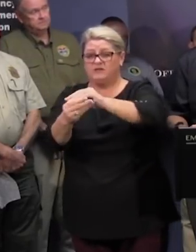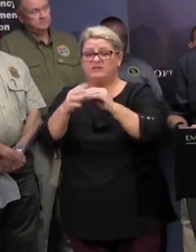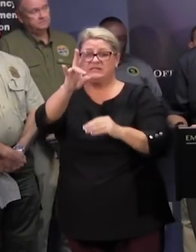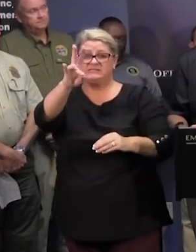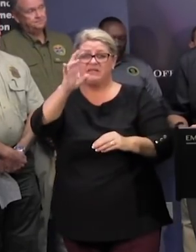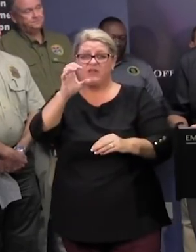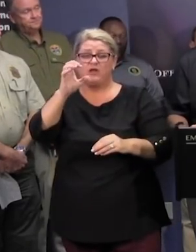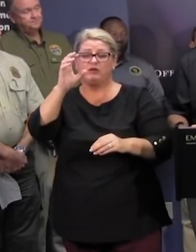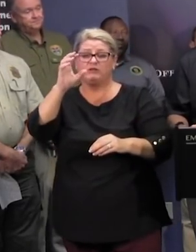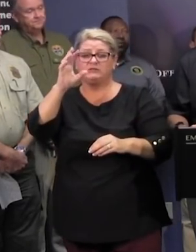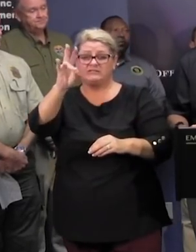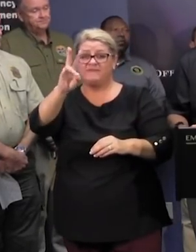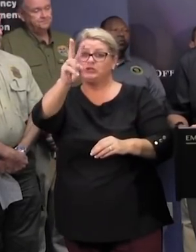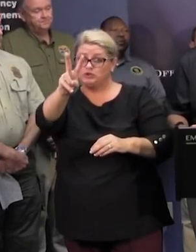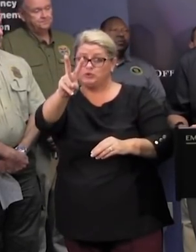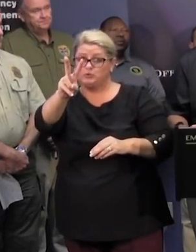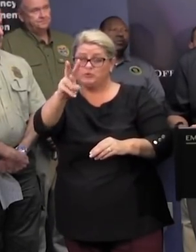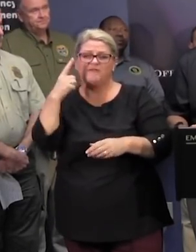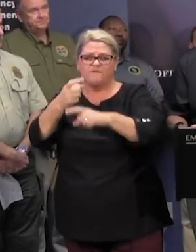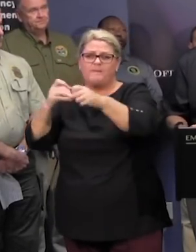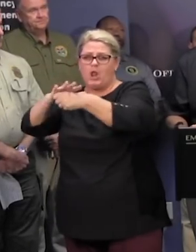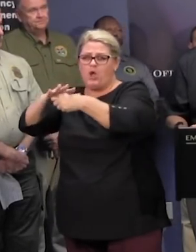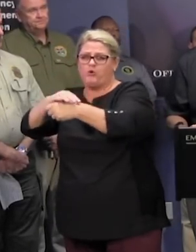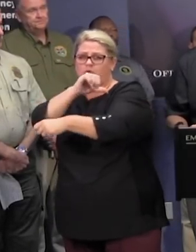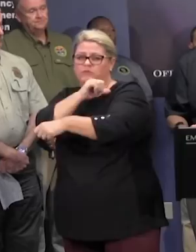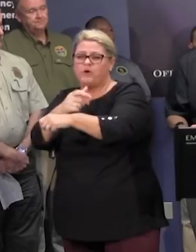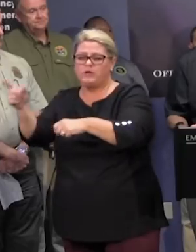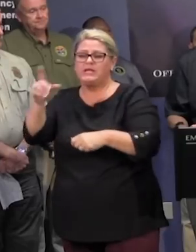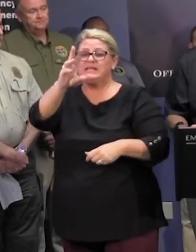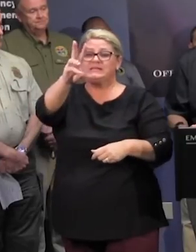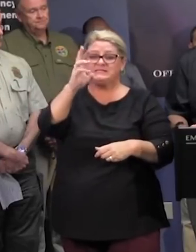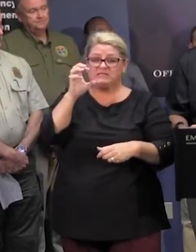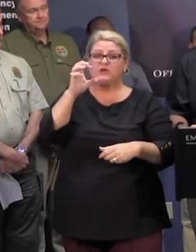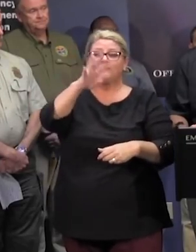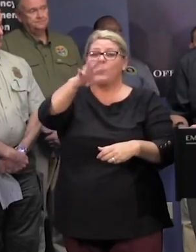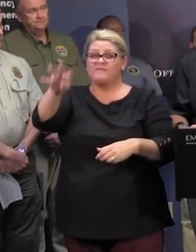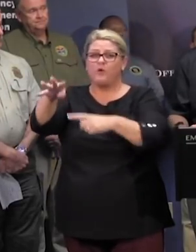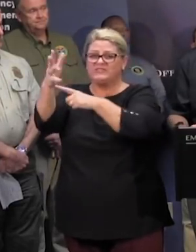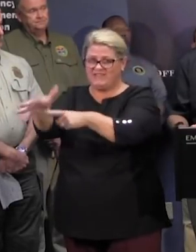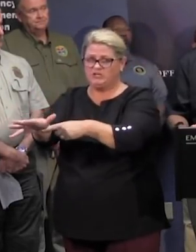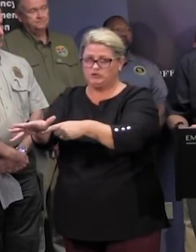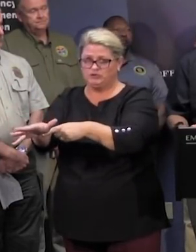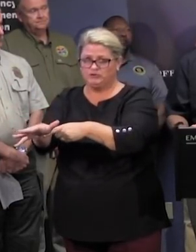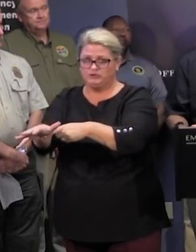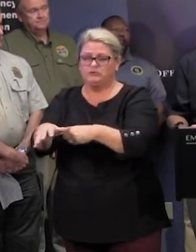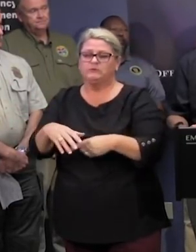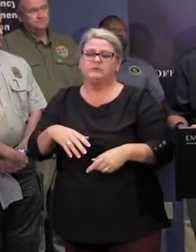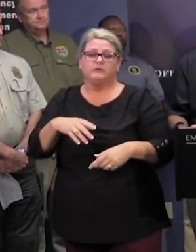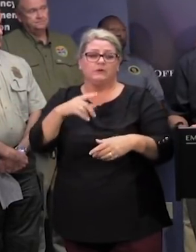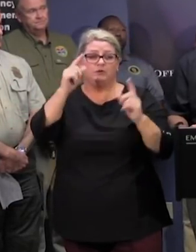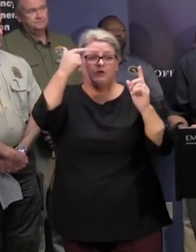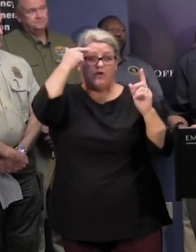requests from the local authorities we've got 644 that are complete uh or in progress as the governor